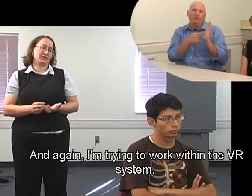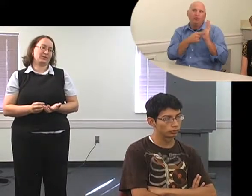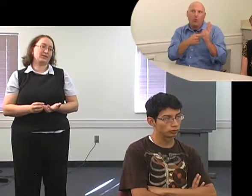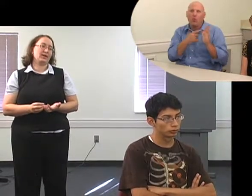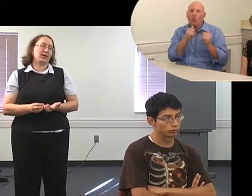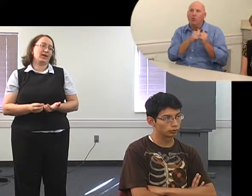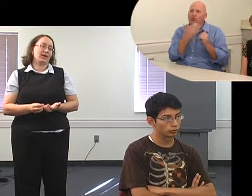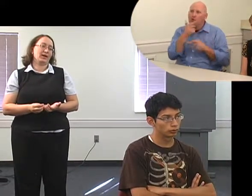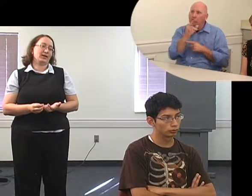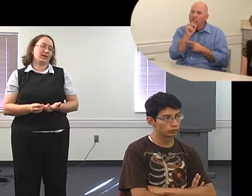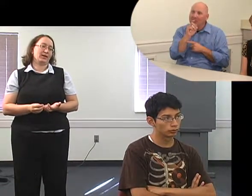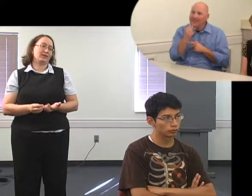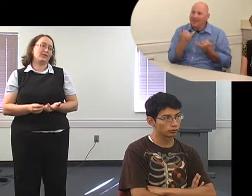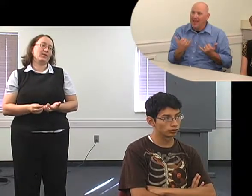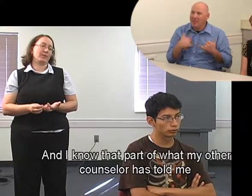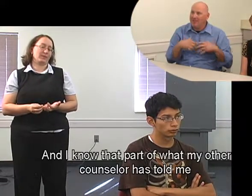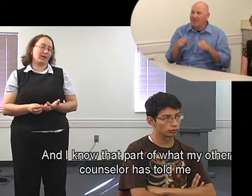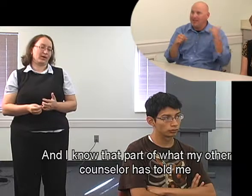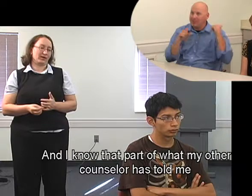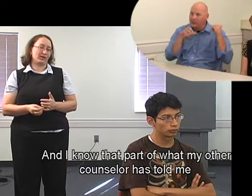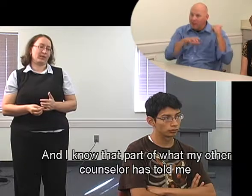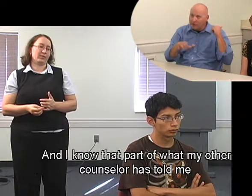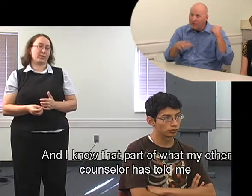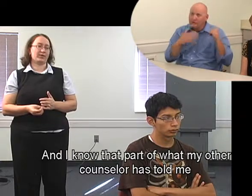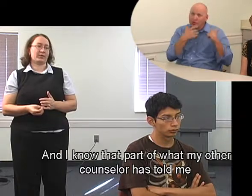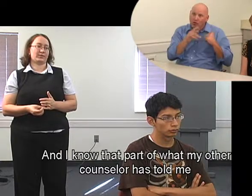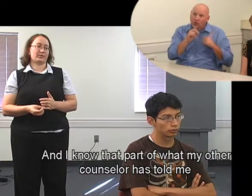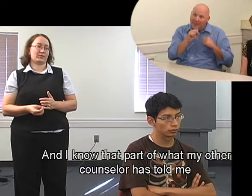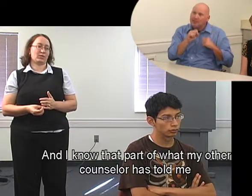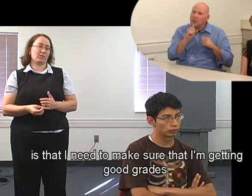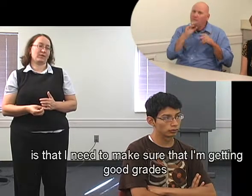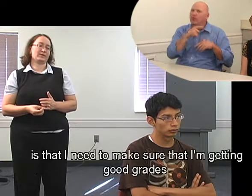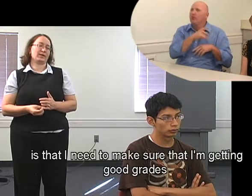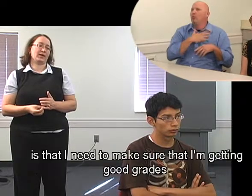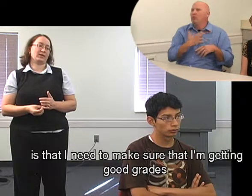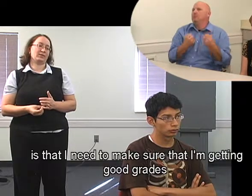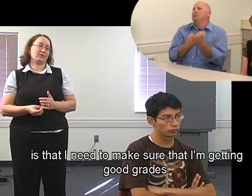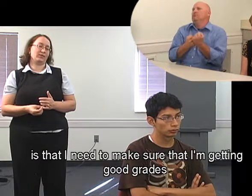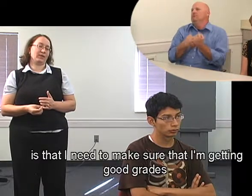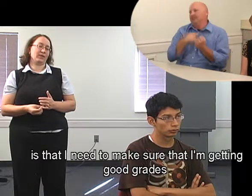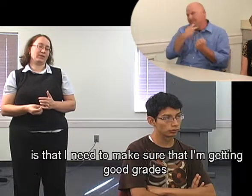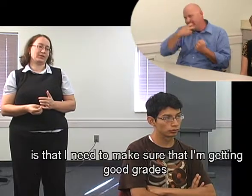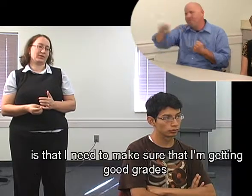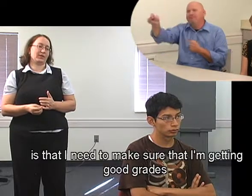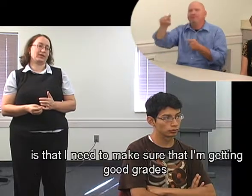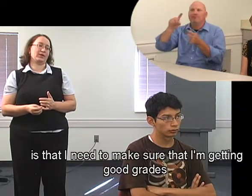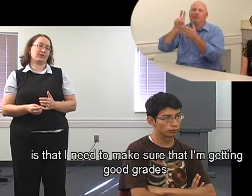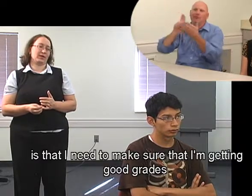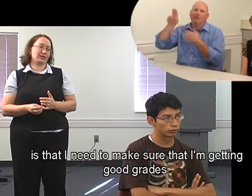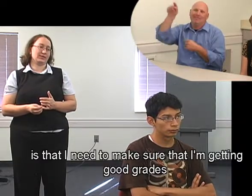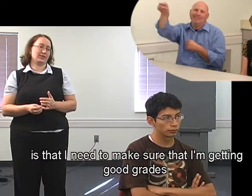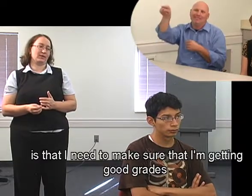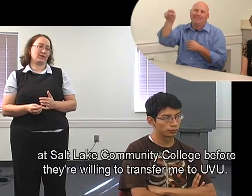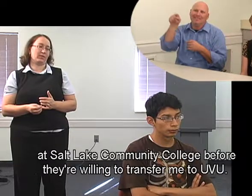VR system, and I know that part of what my other counselor has told me is that I need to make sure that I'm getting good grades in Salt Lake Community